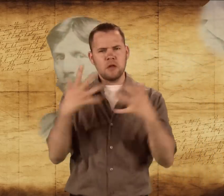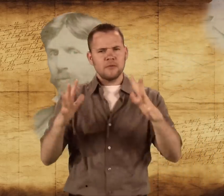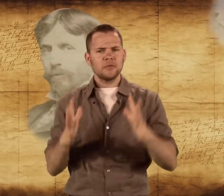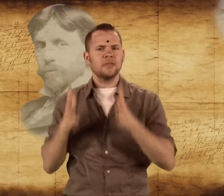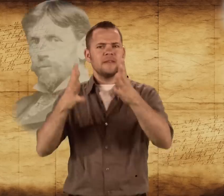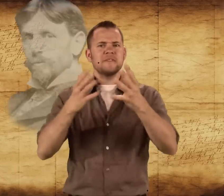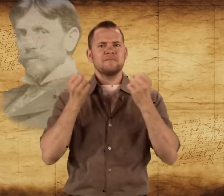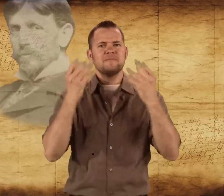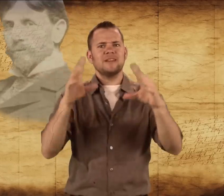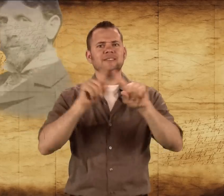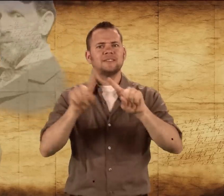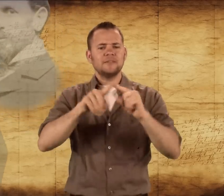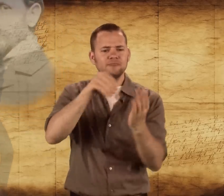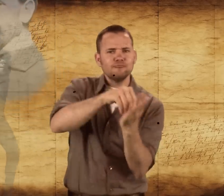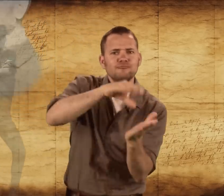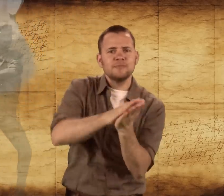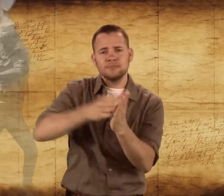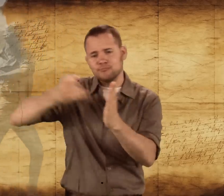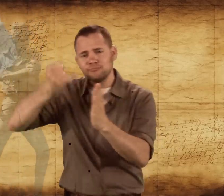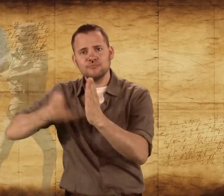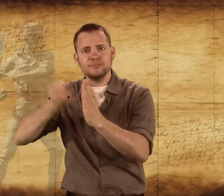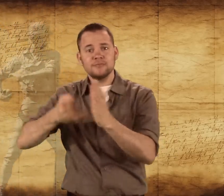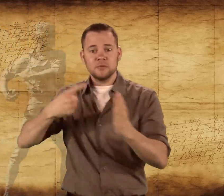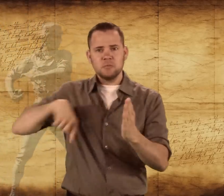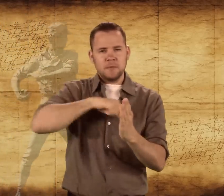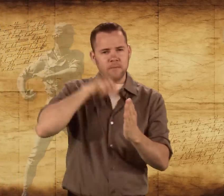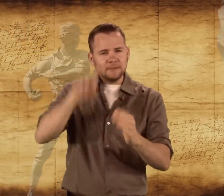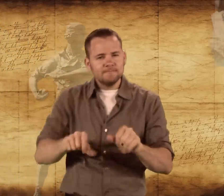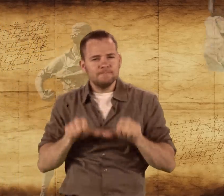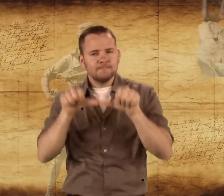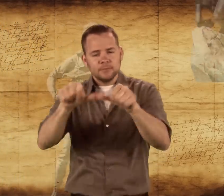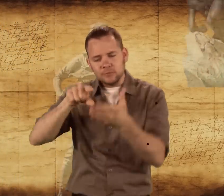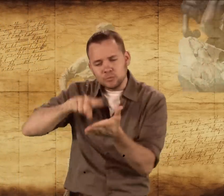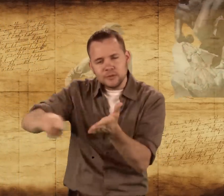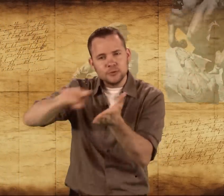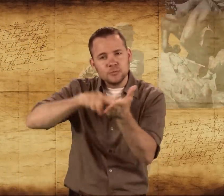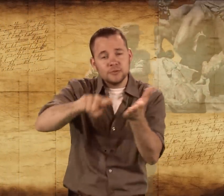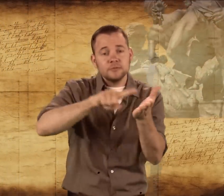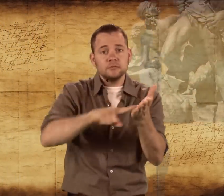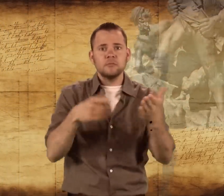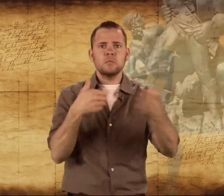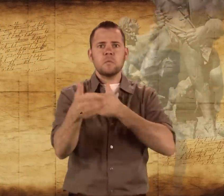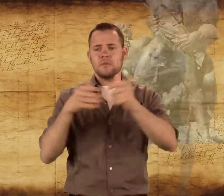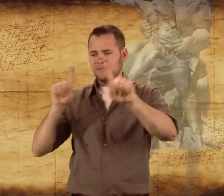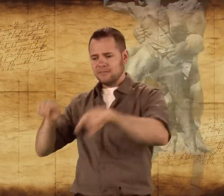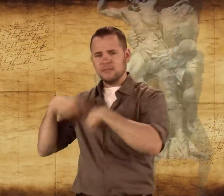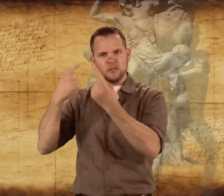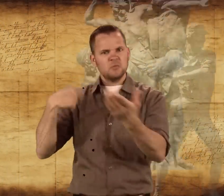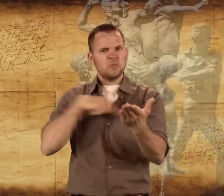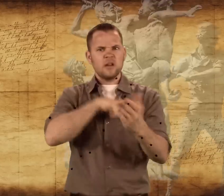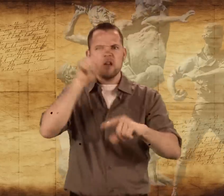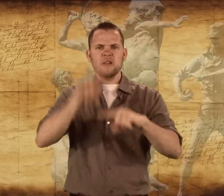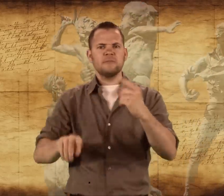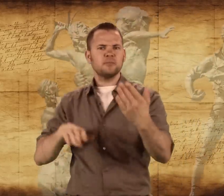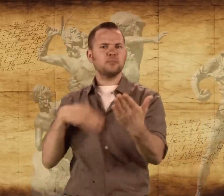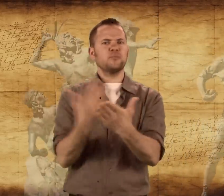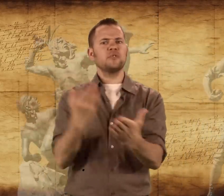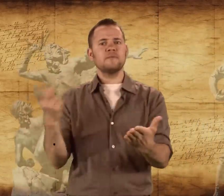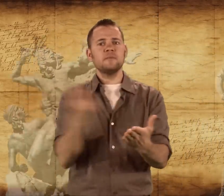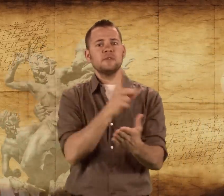left a lot of clues. And we shall continue to research about how they